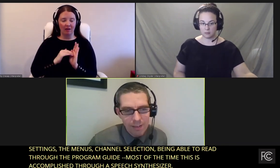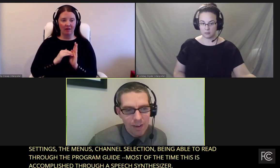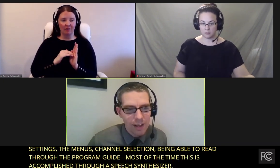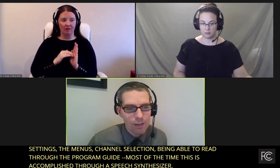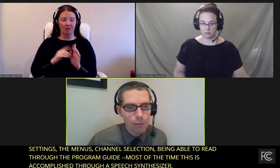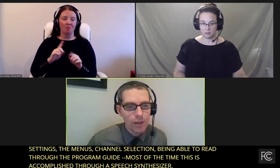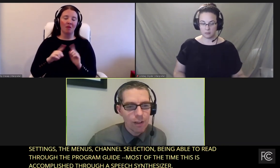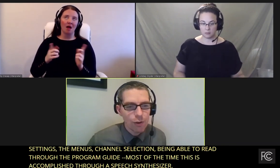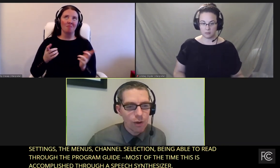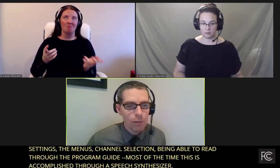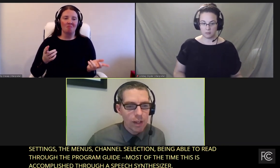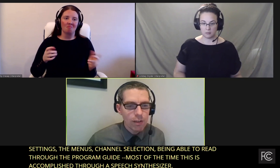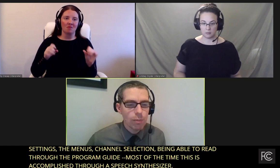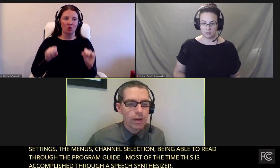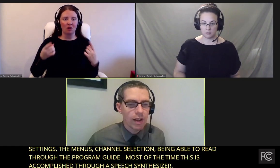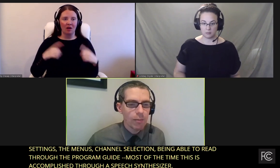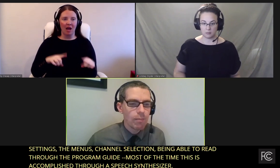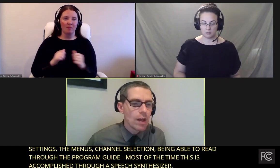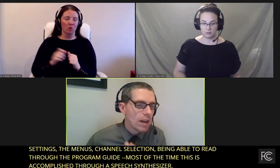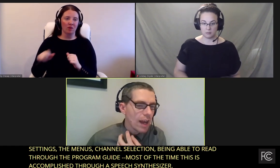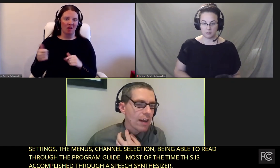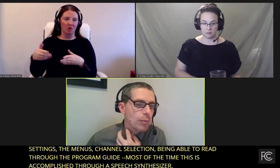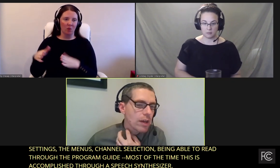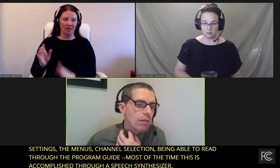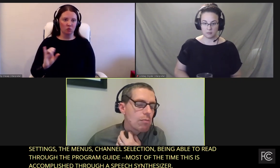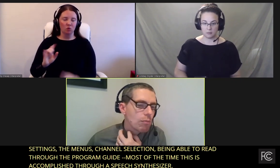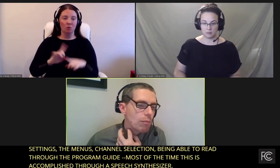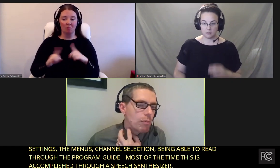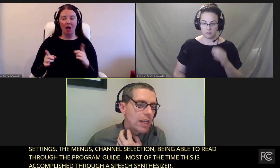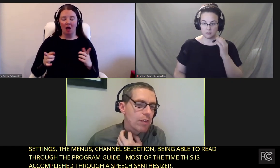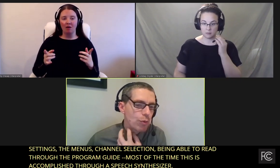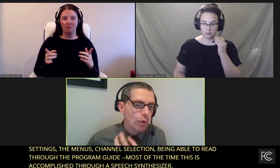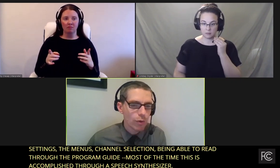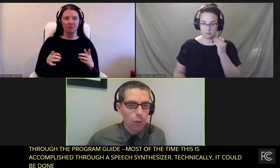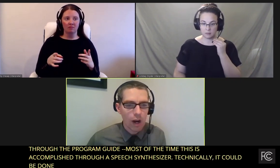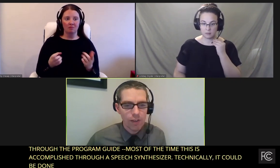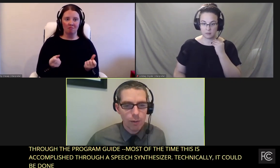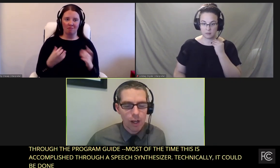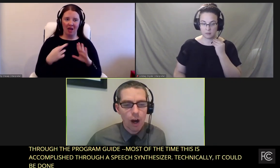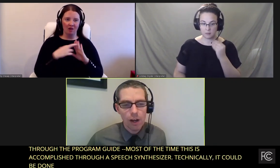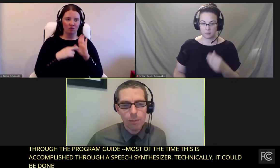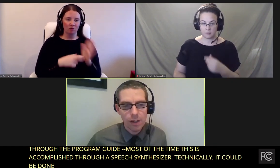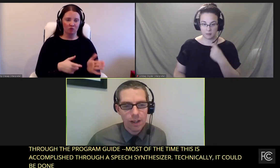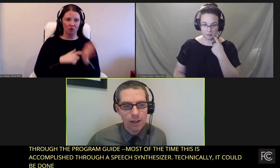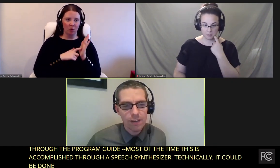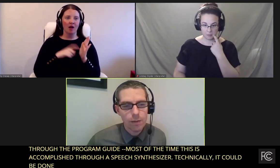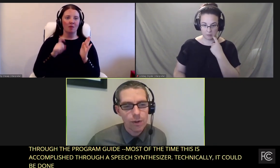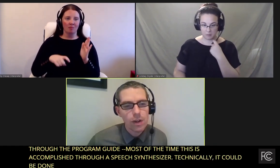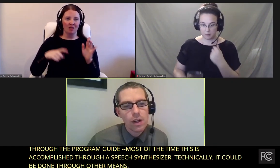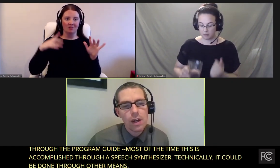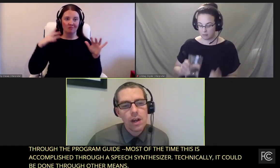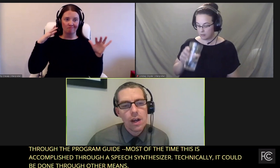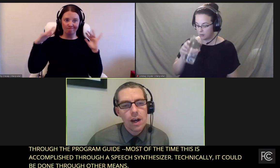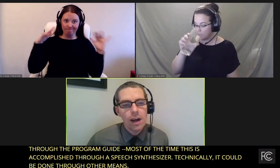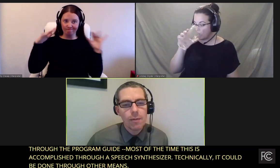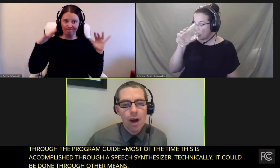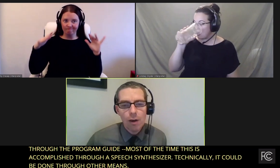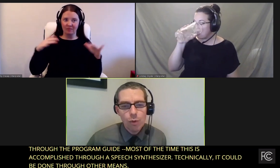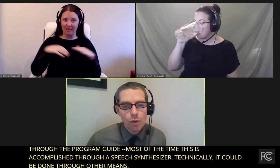technically, I guess, could be done through other means, but it has to be, many of these rules require that it be audibly accessible.